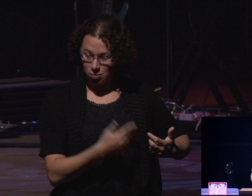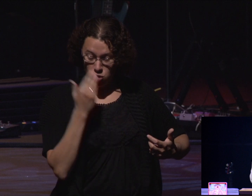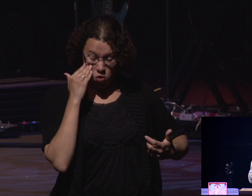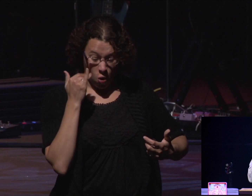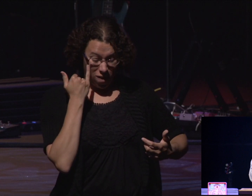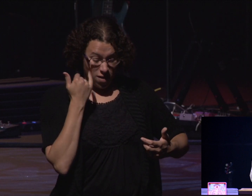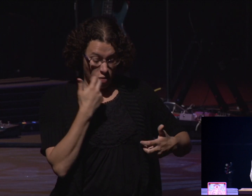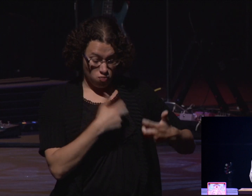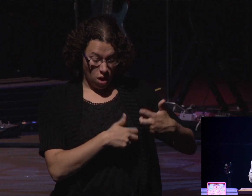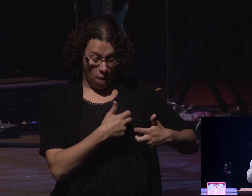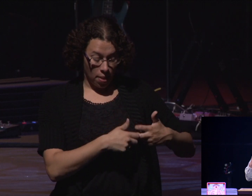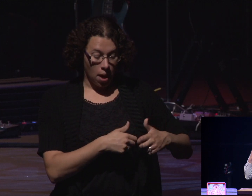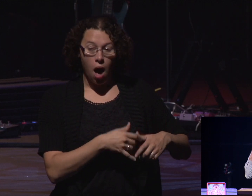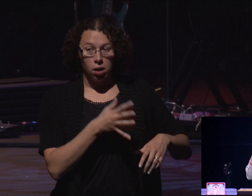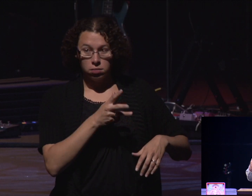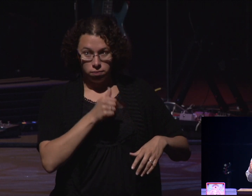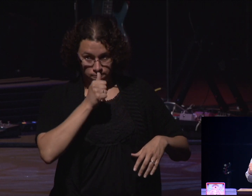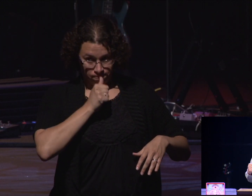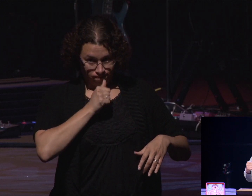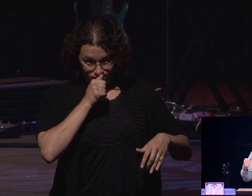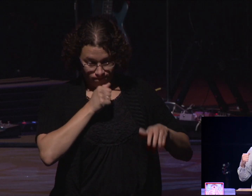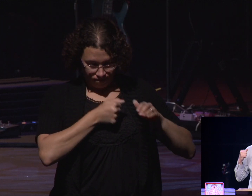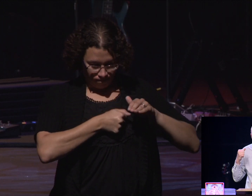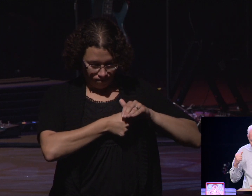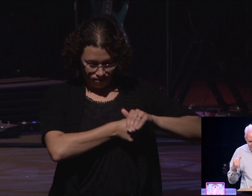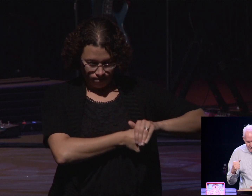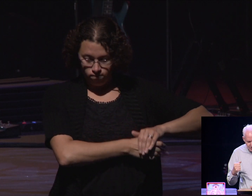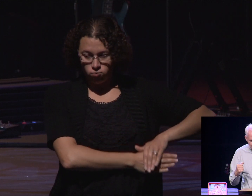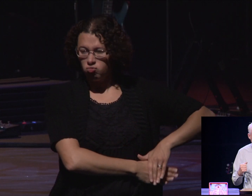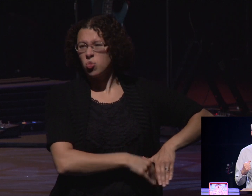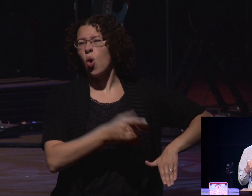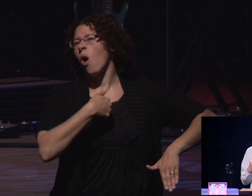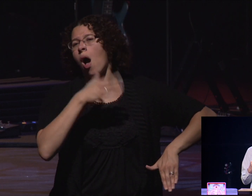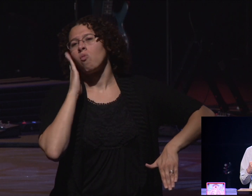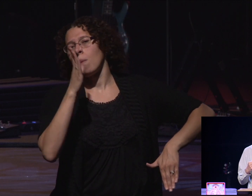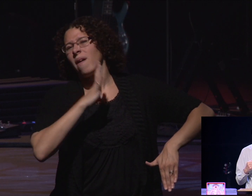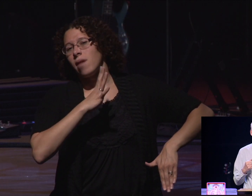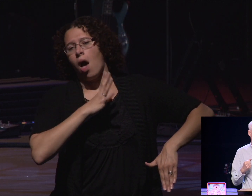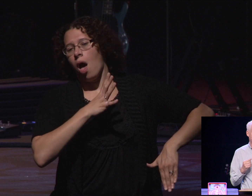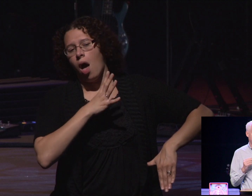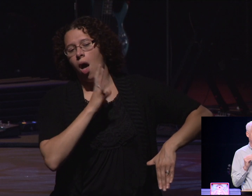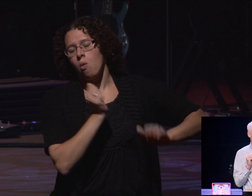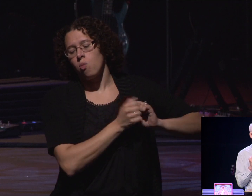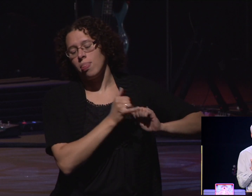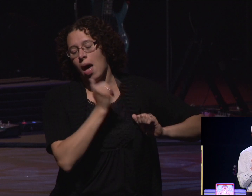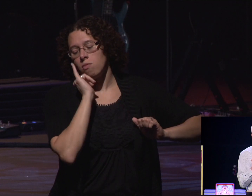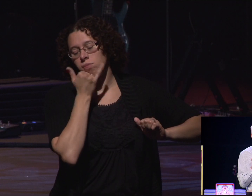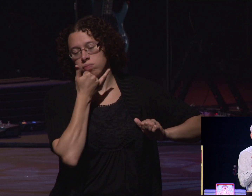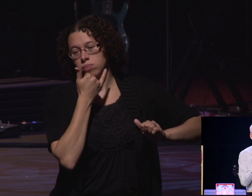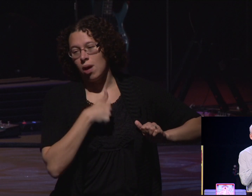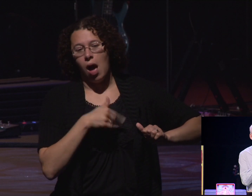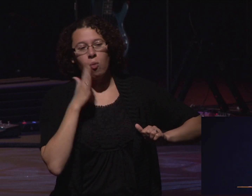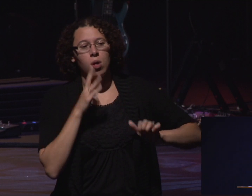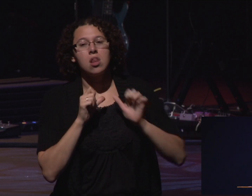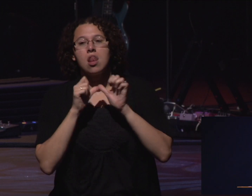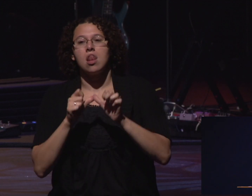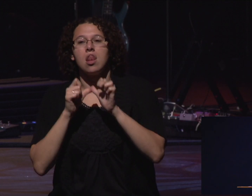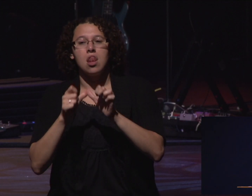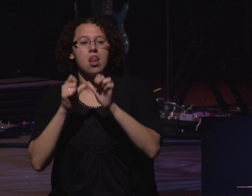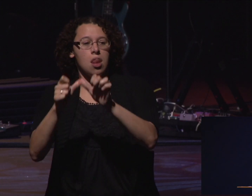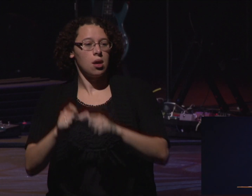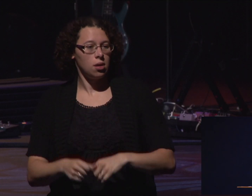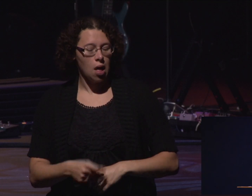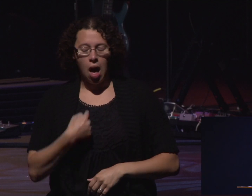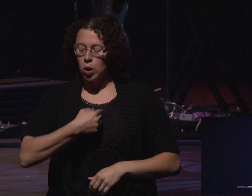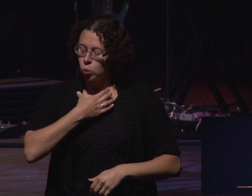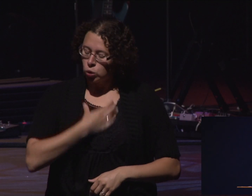just going to push ahead. It's not going to stop me. I'm going to be just fine with it. I've got this wishbone. I just really wish I could